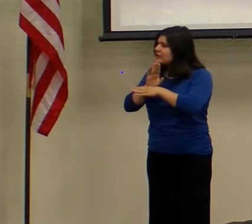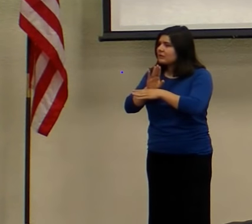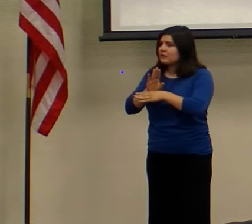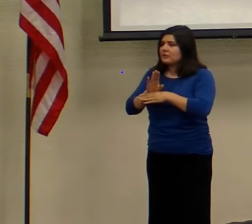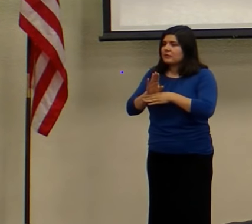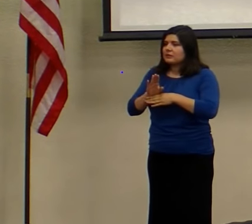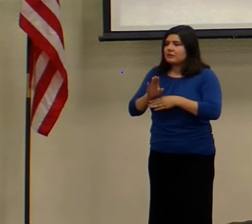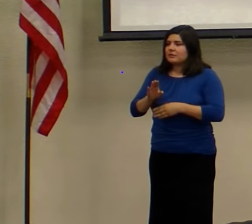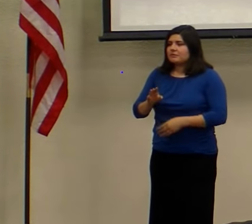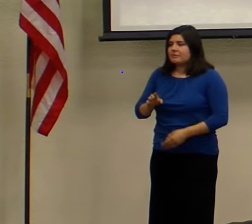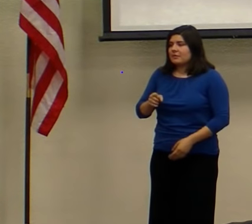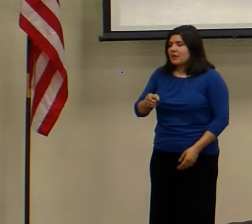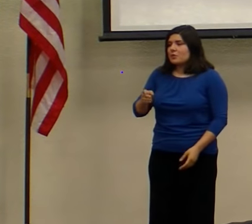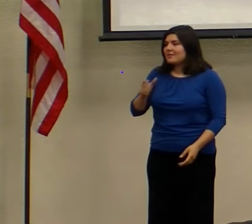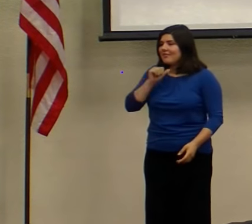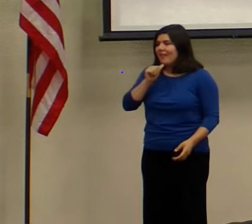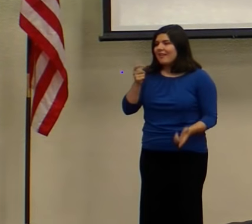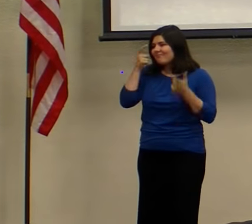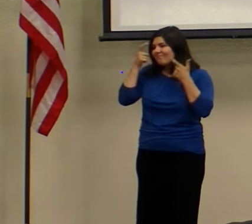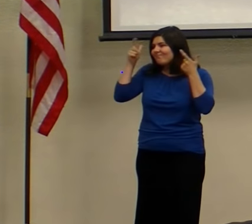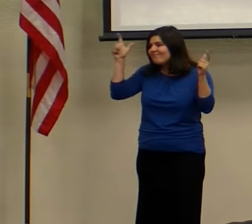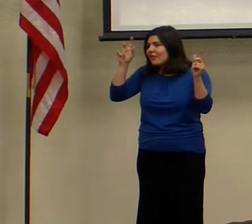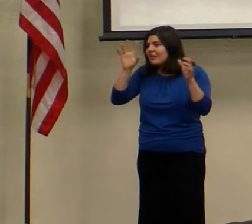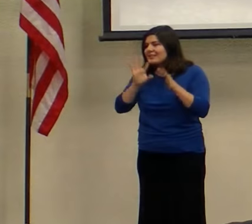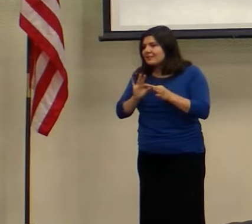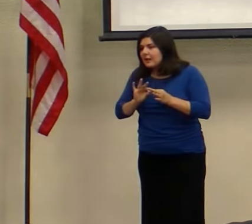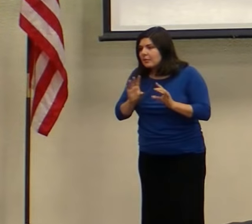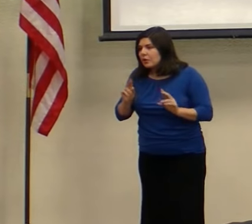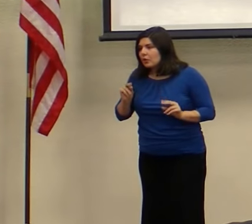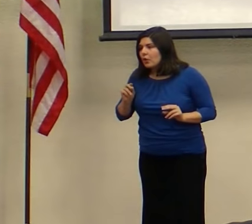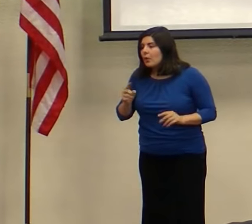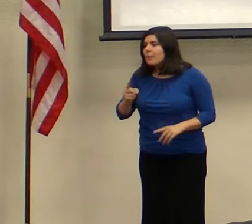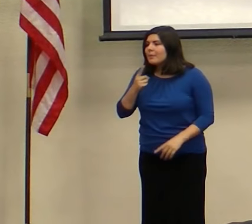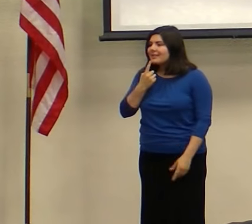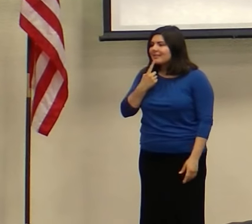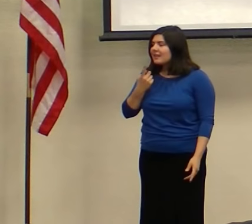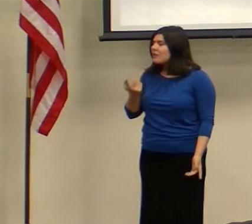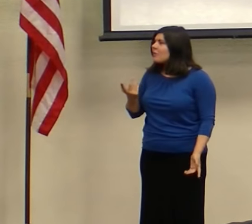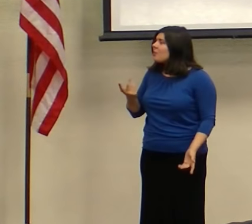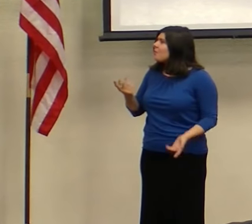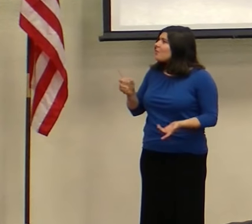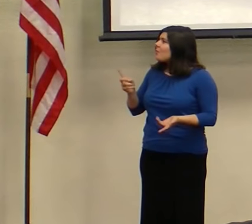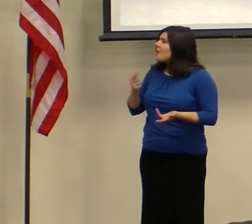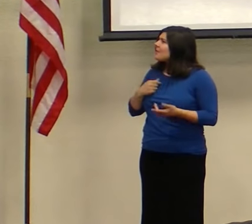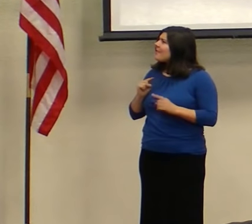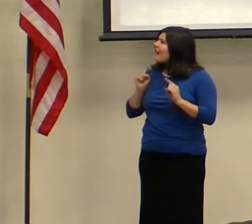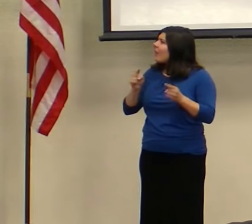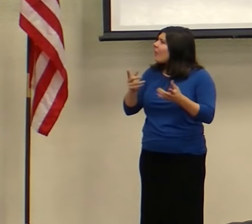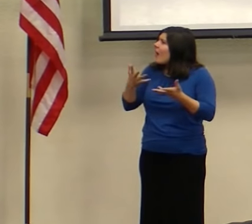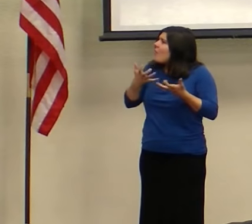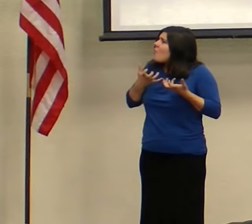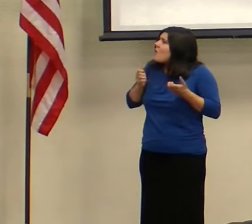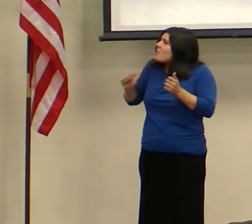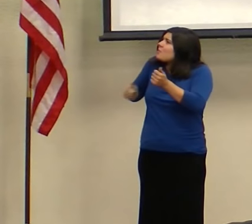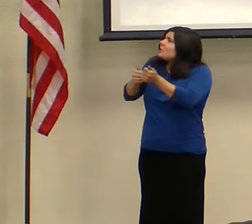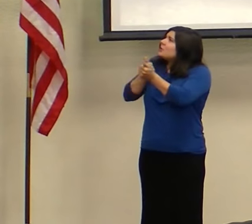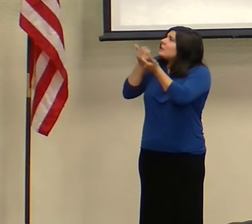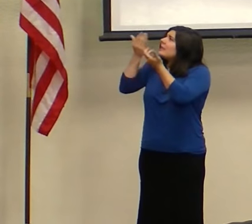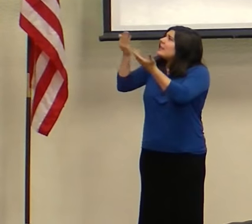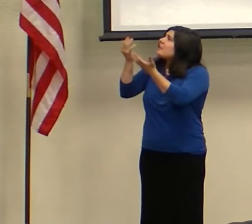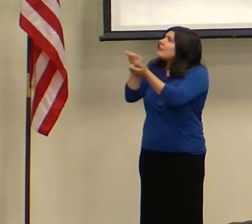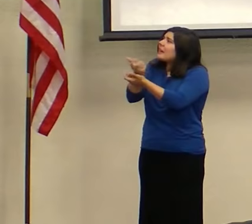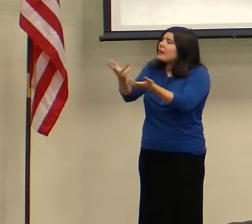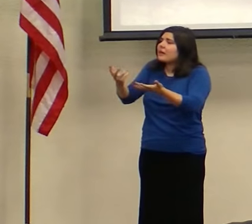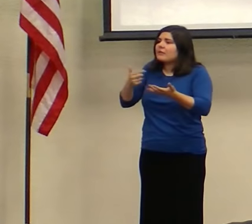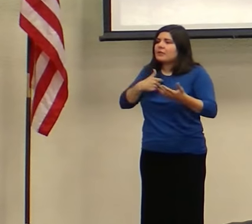This wasn't an arrogant statement. This was him saying, where else would I be? I want to pursue Him in everything that